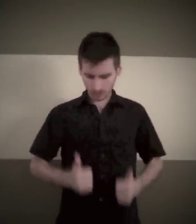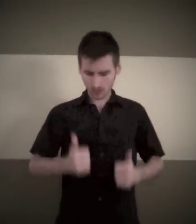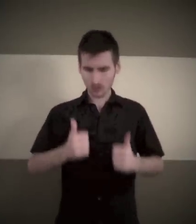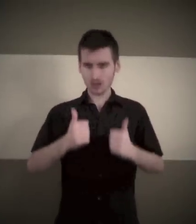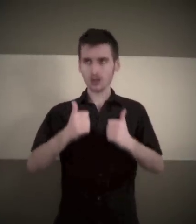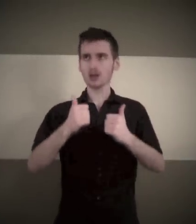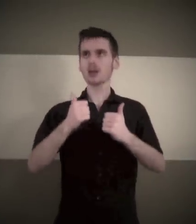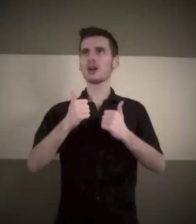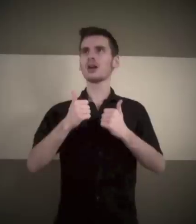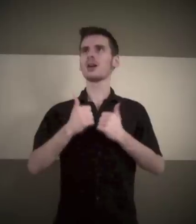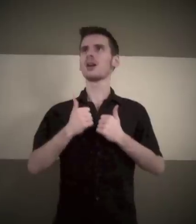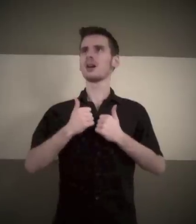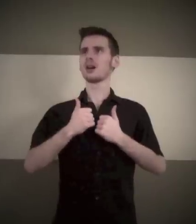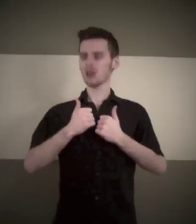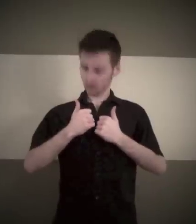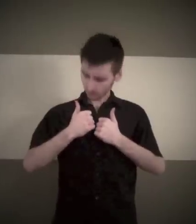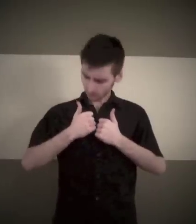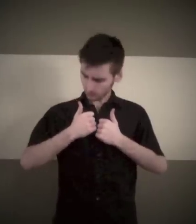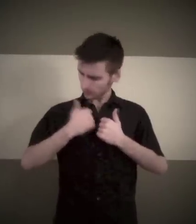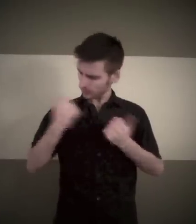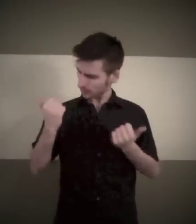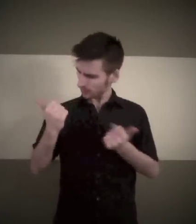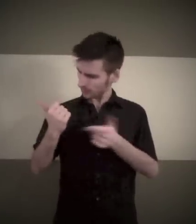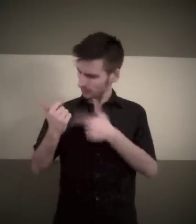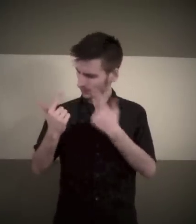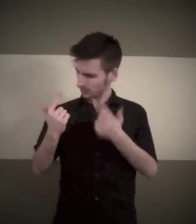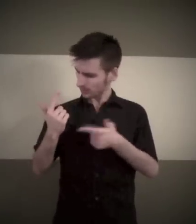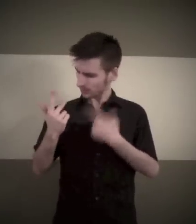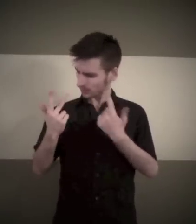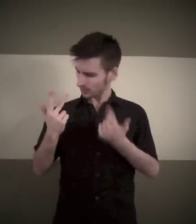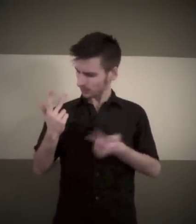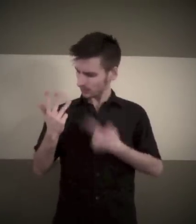I, I did it all